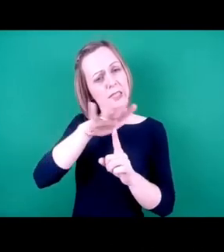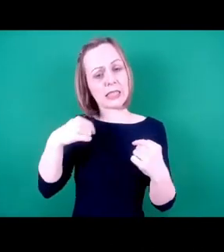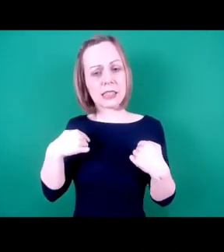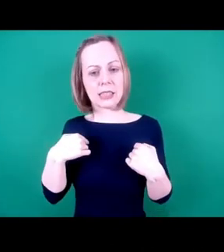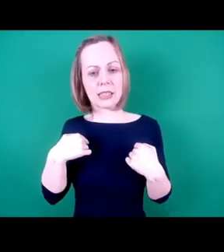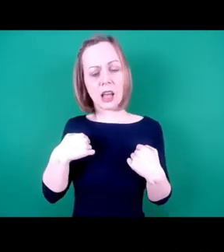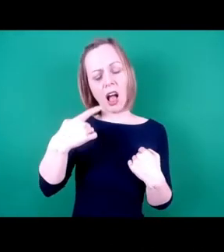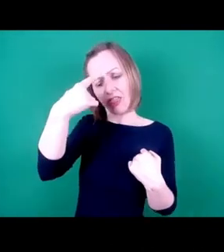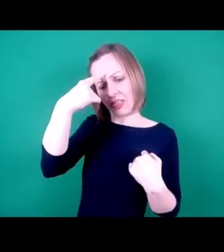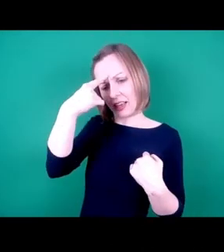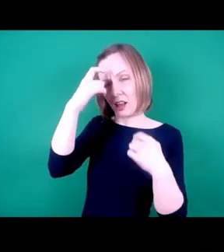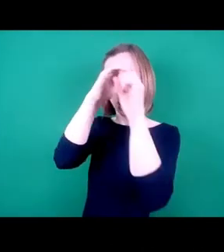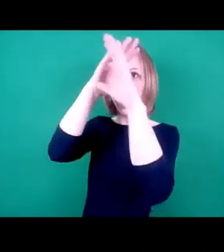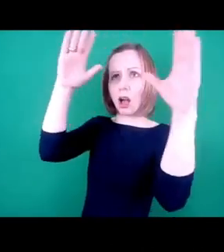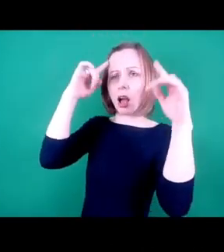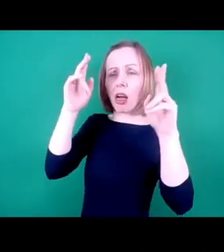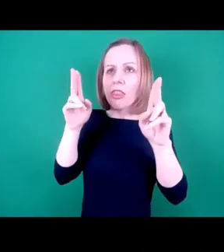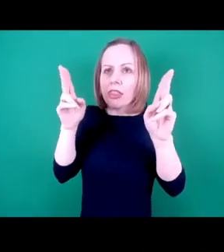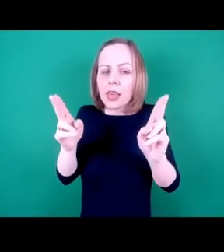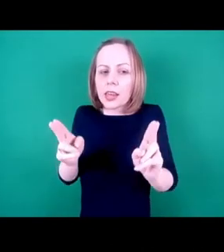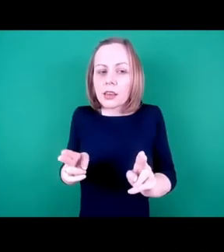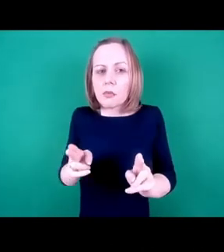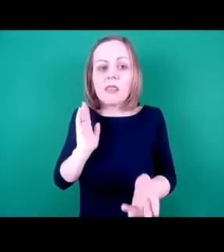I'm thin but actually quite plump man.